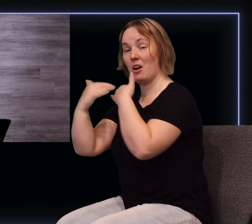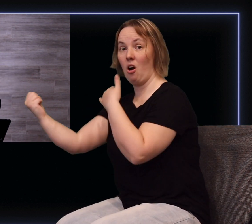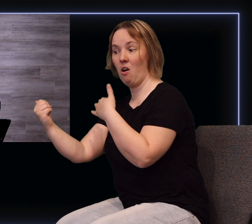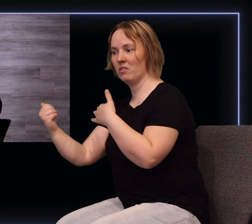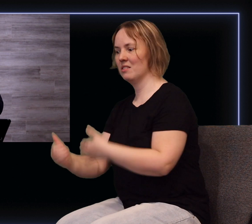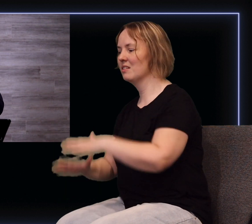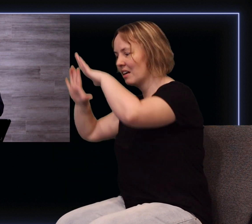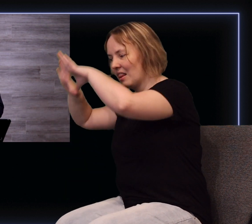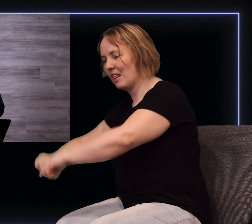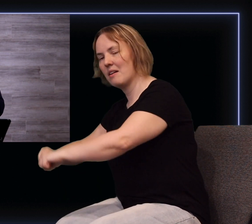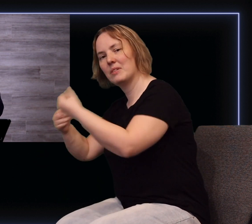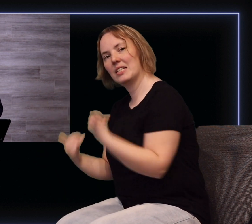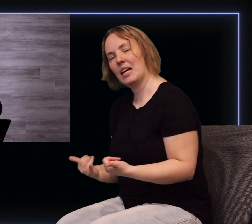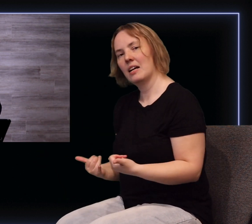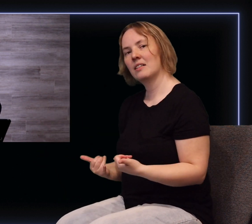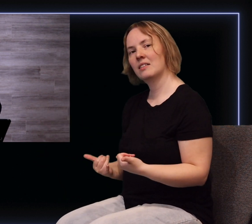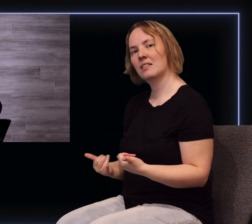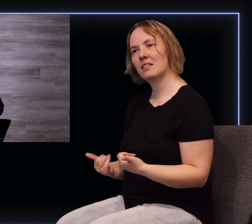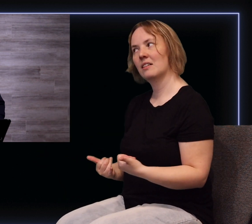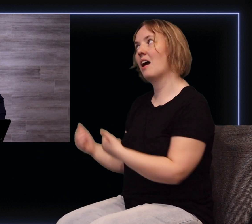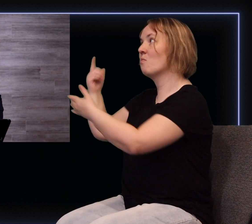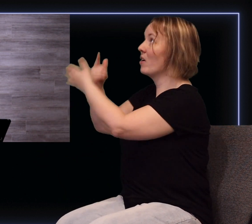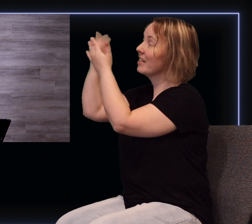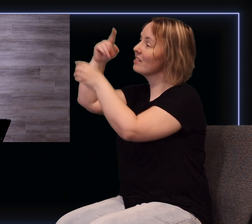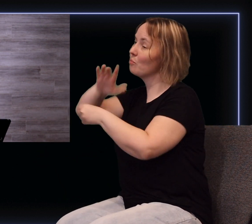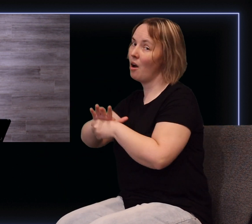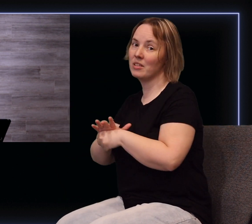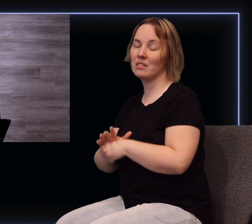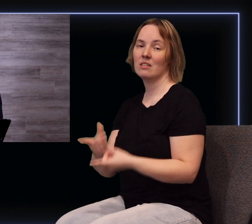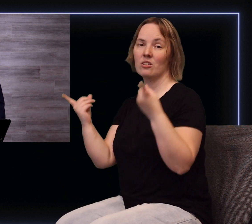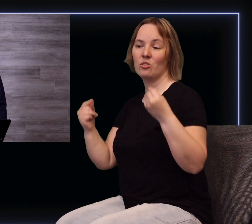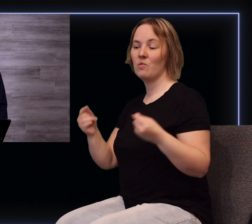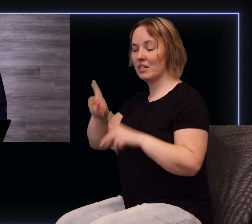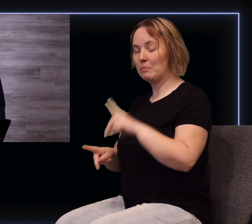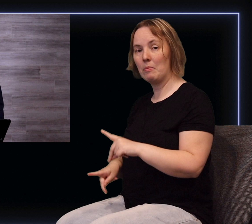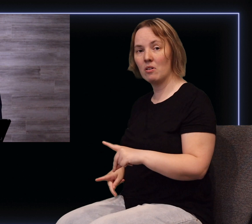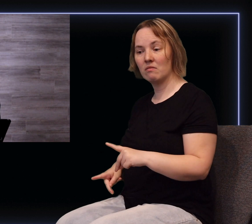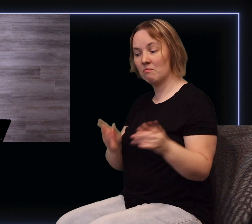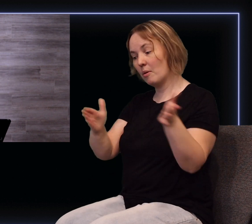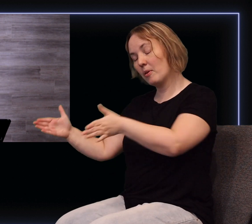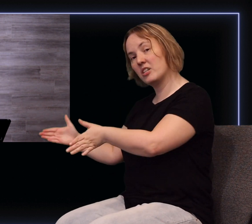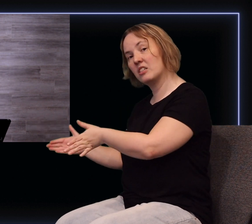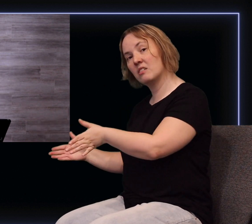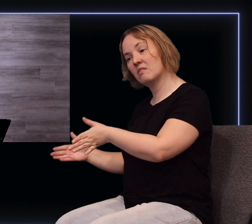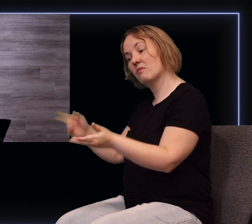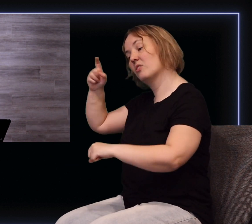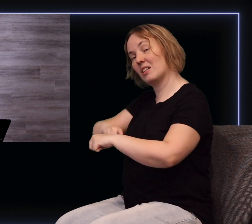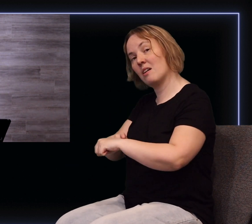called to possess today what it is that He has promised to do in His people in preparation for those